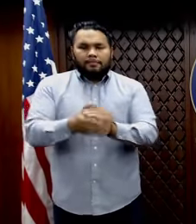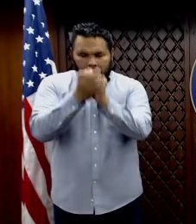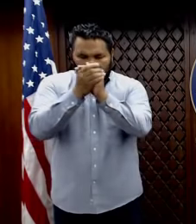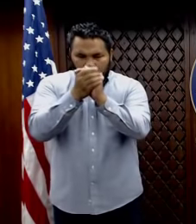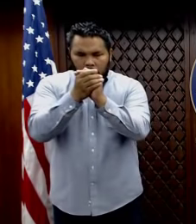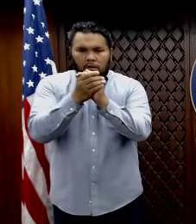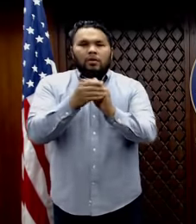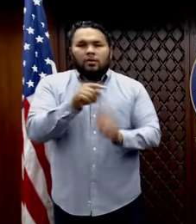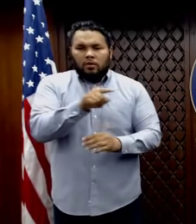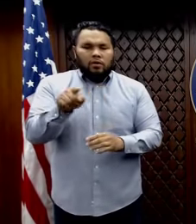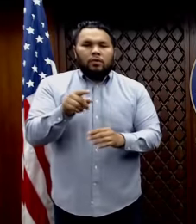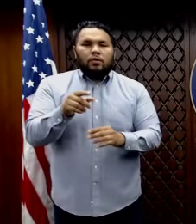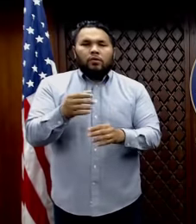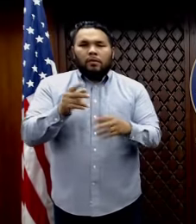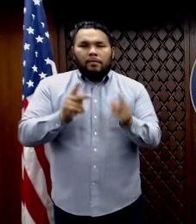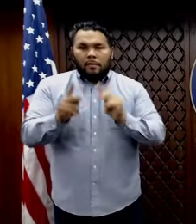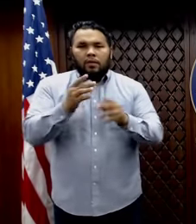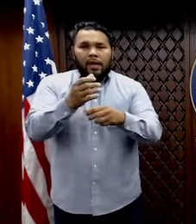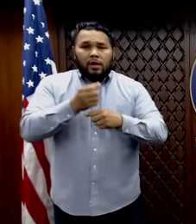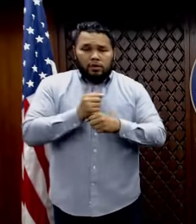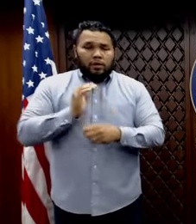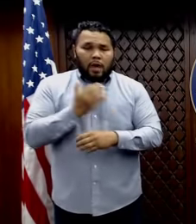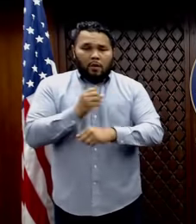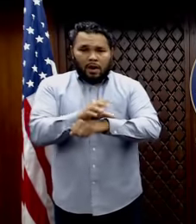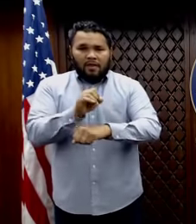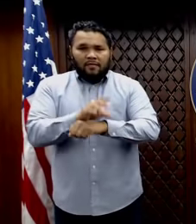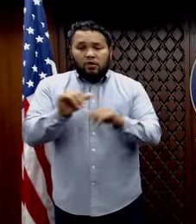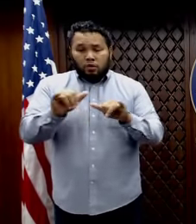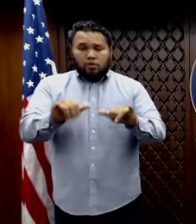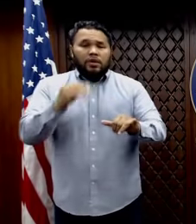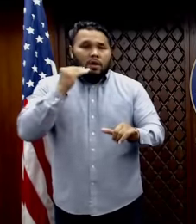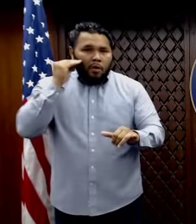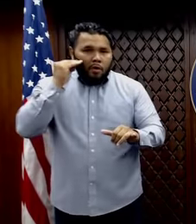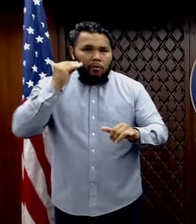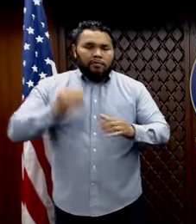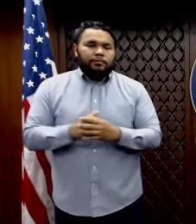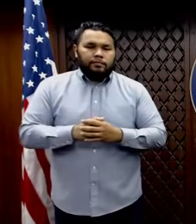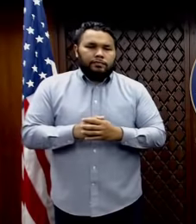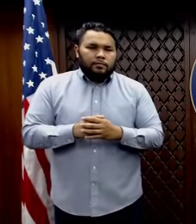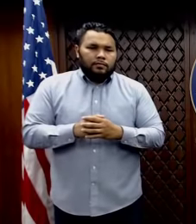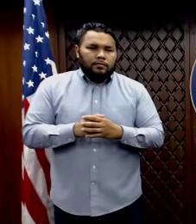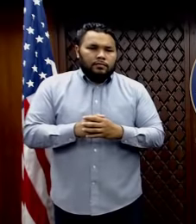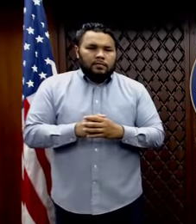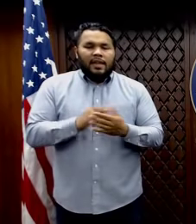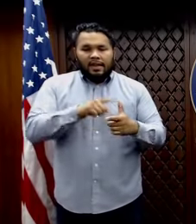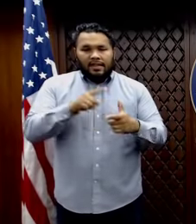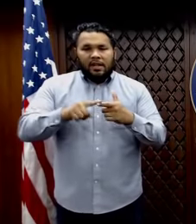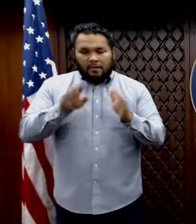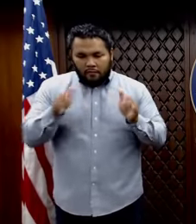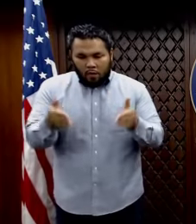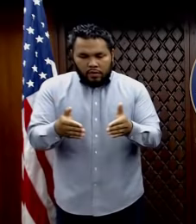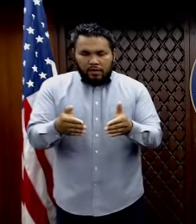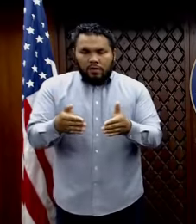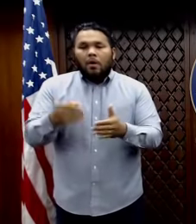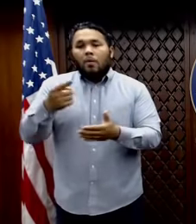social isolation guidance, and exercising the greatest of care. So instead of focusing on what you